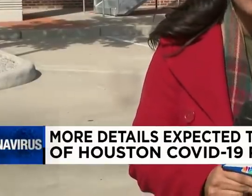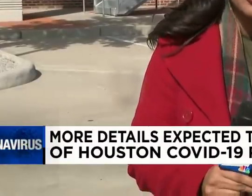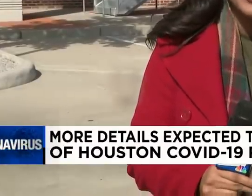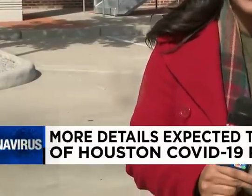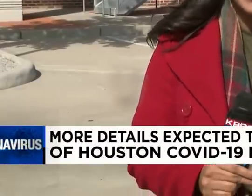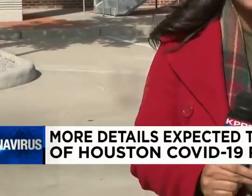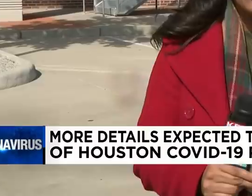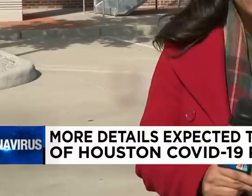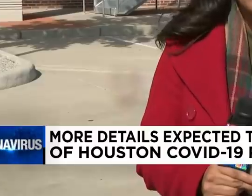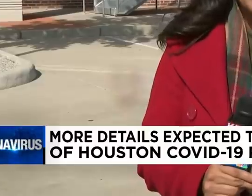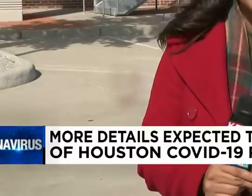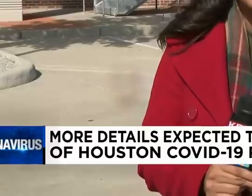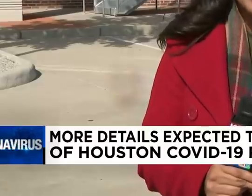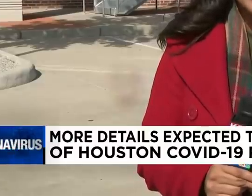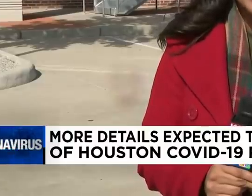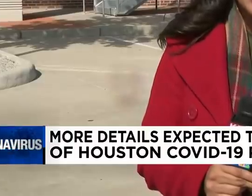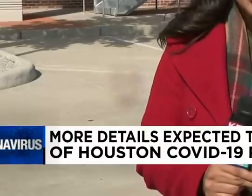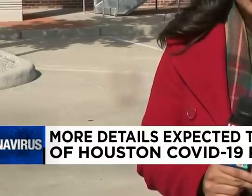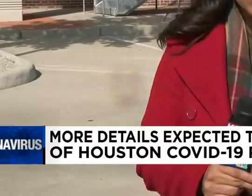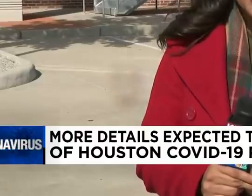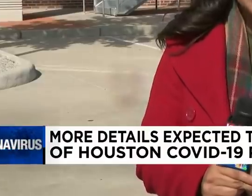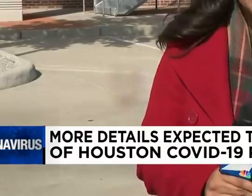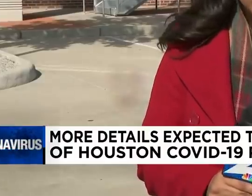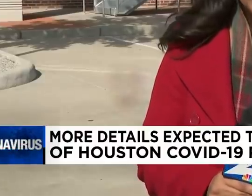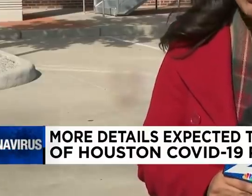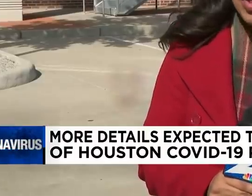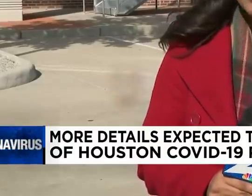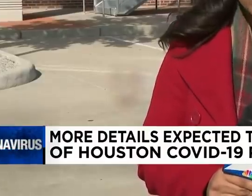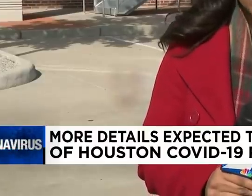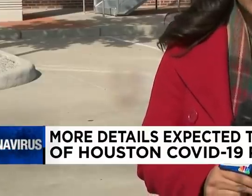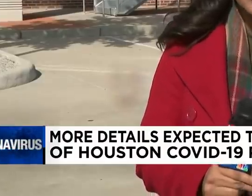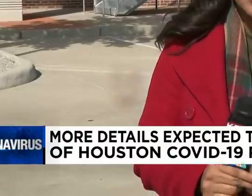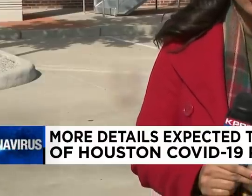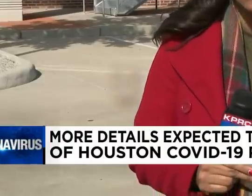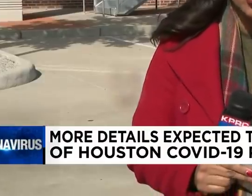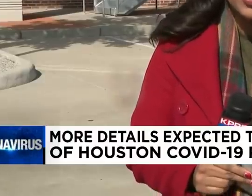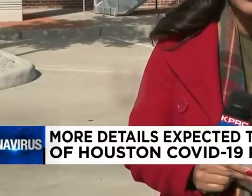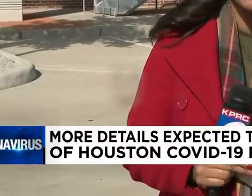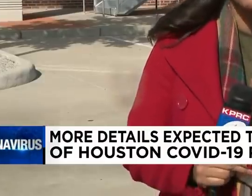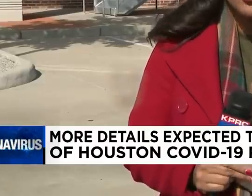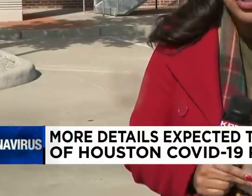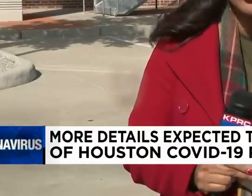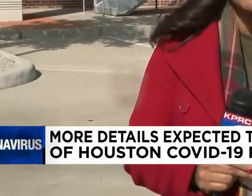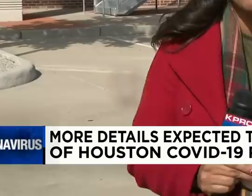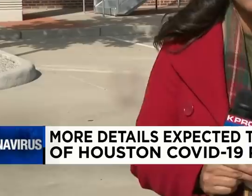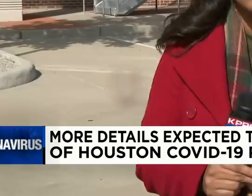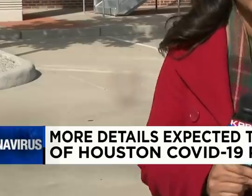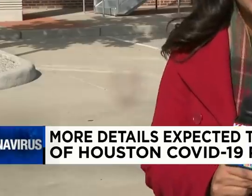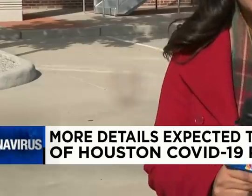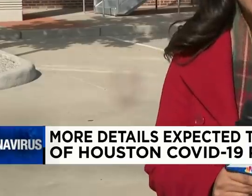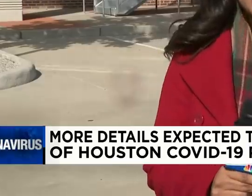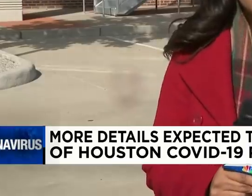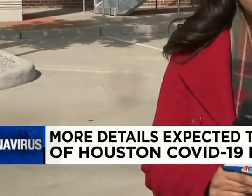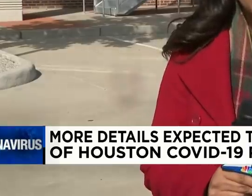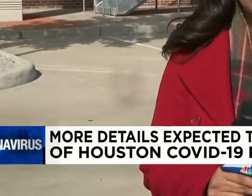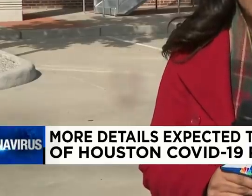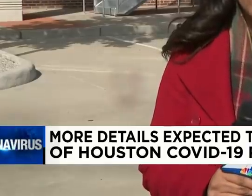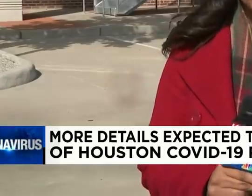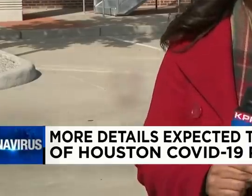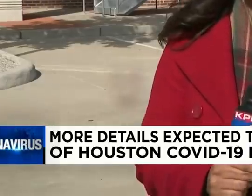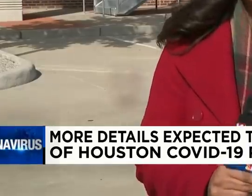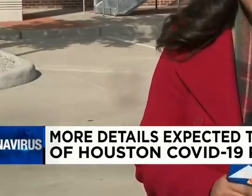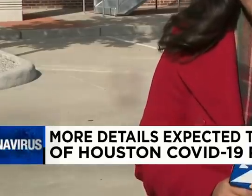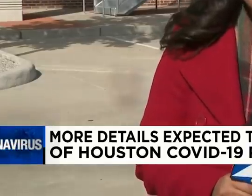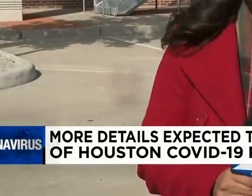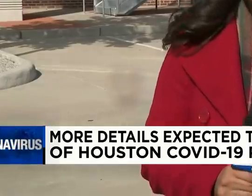be distributed and who will be selected. Just recently we received word that they are working to first distribute those funds to people who